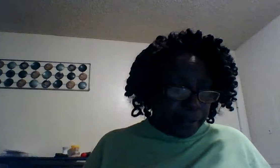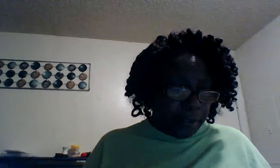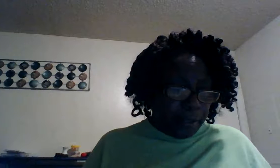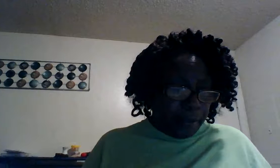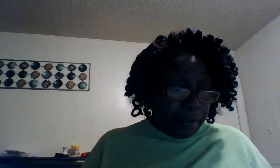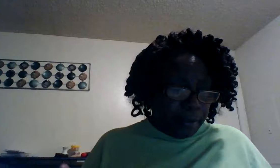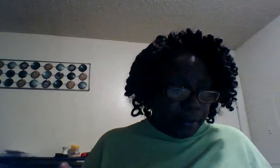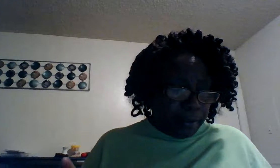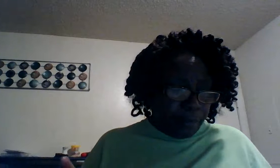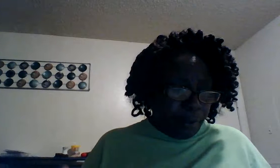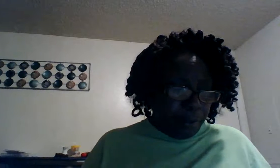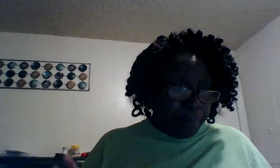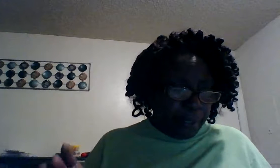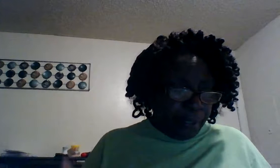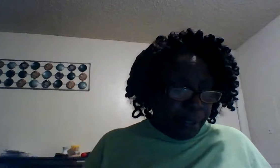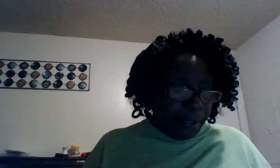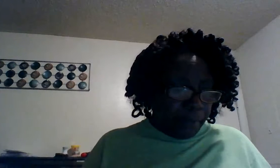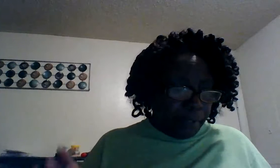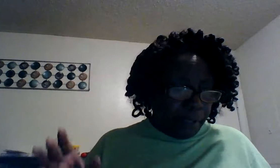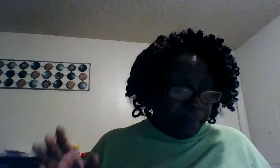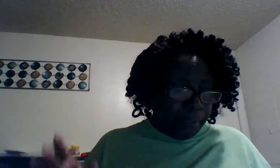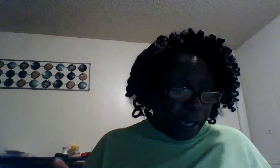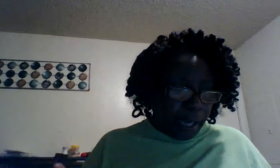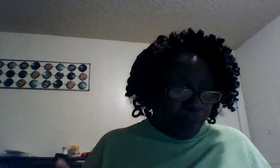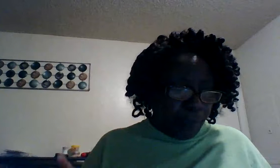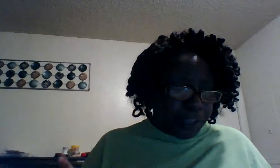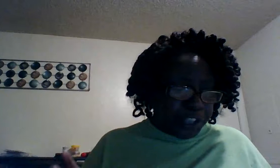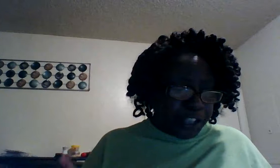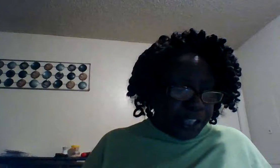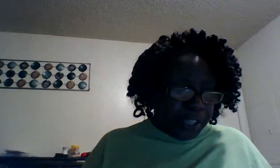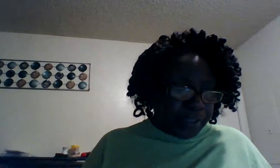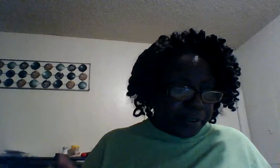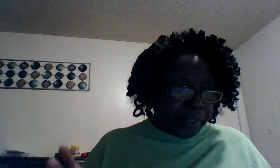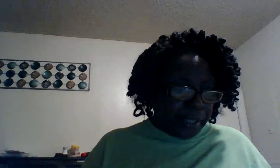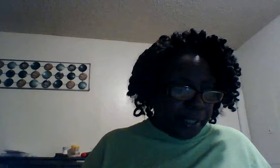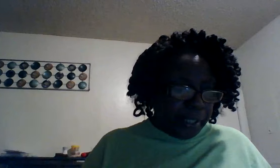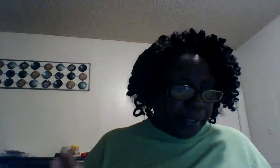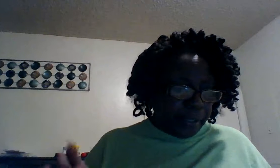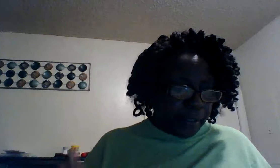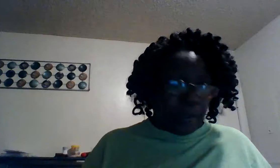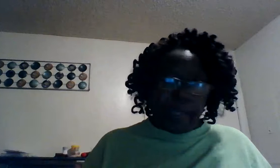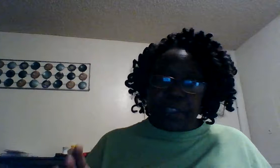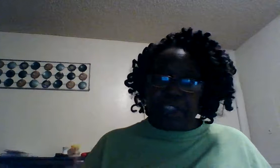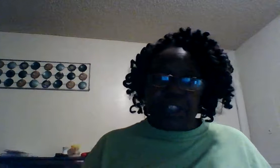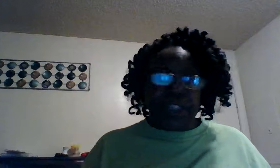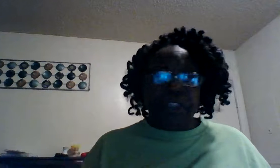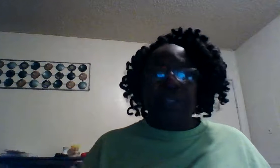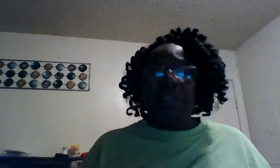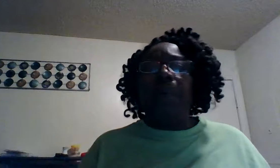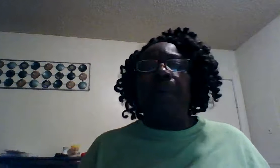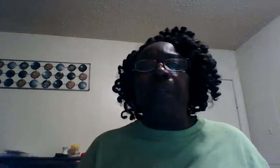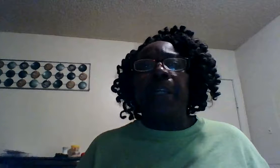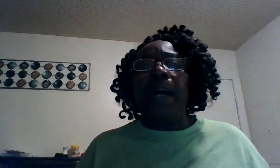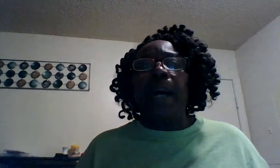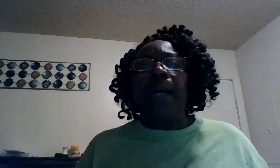from the love of god which is in christ jesus glory be to god